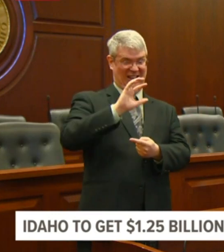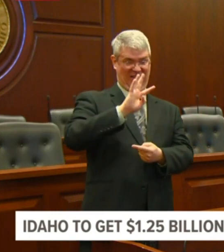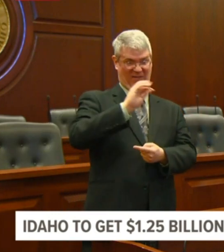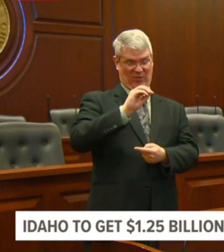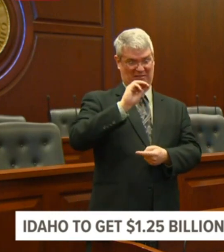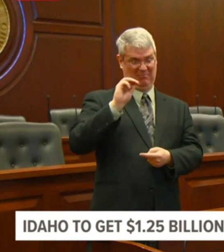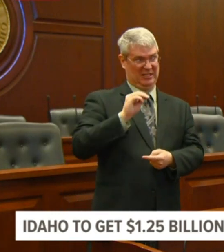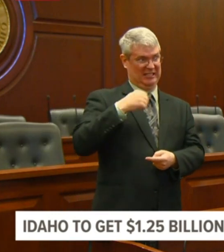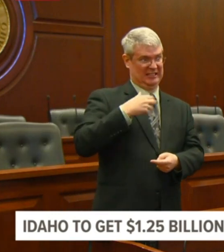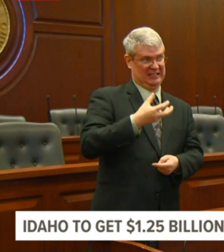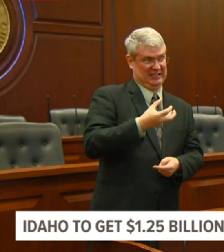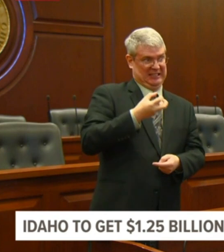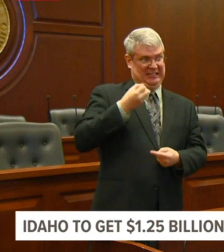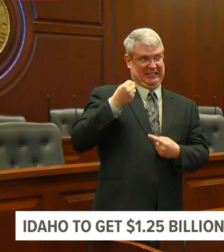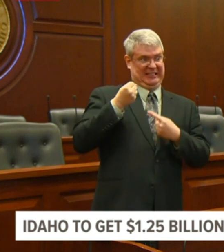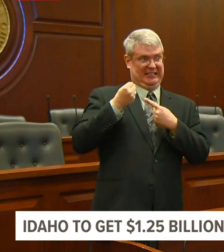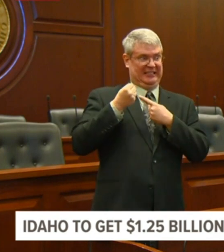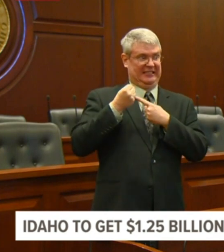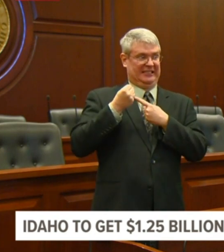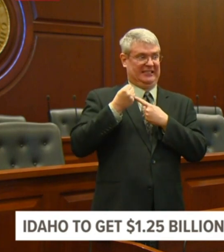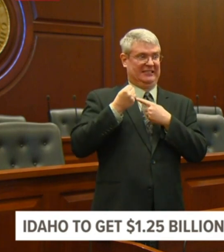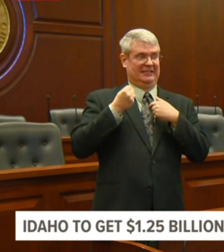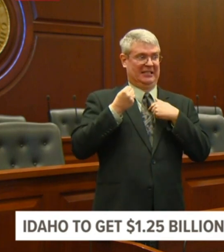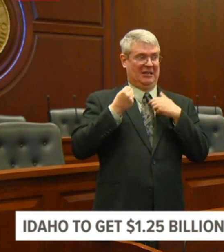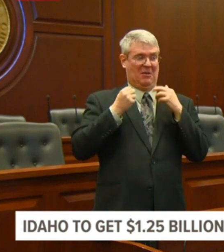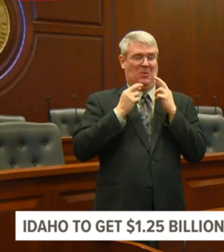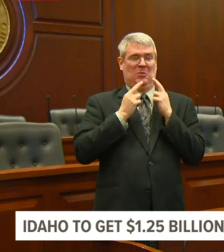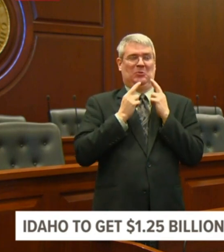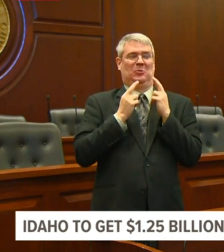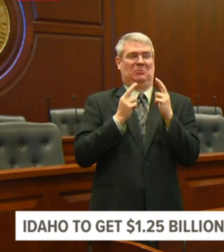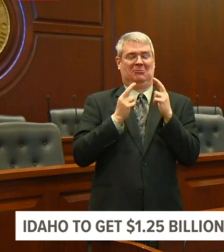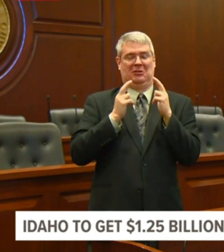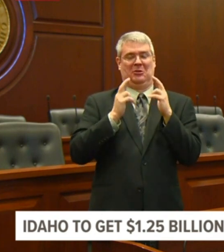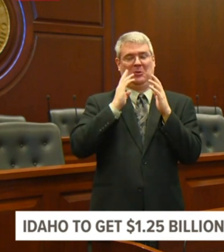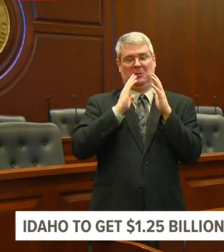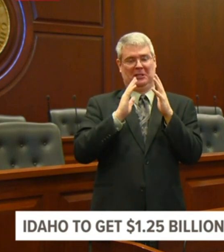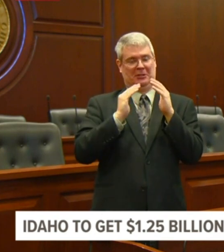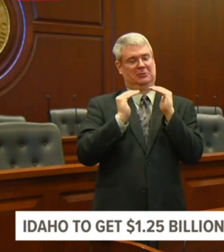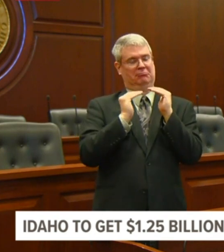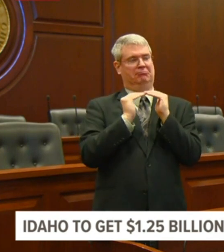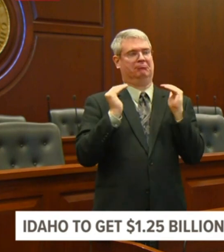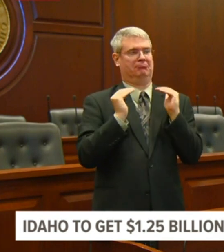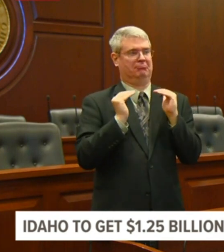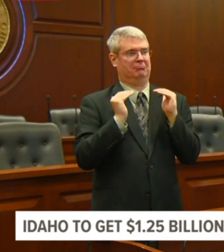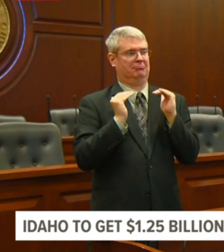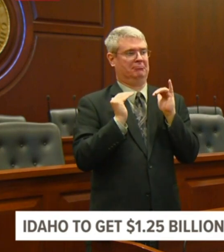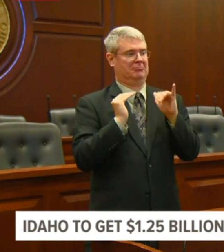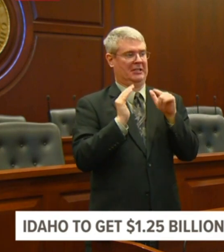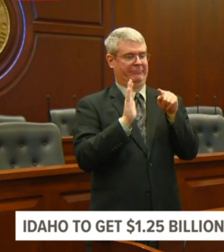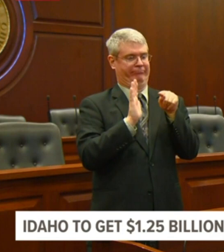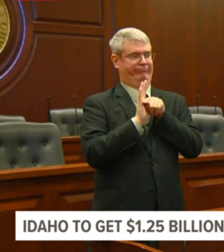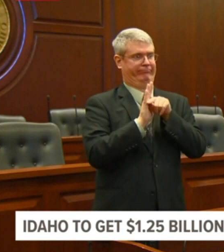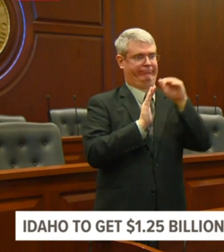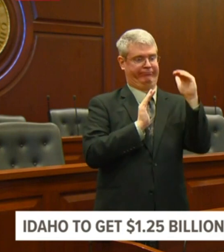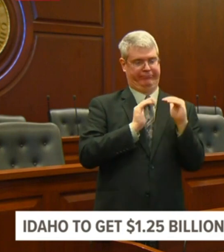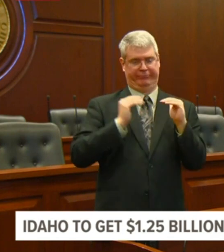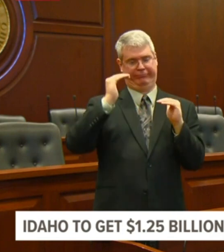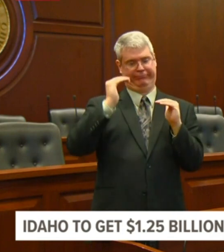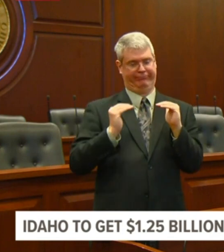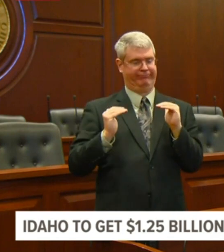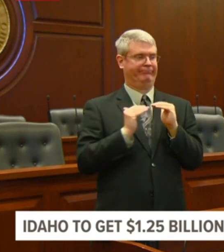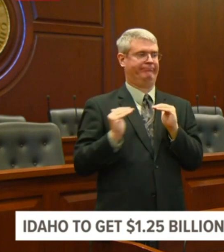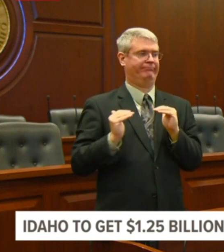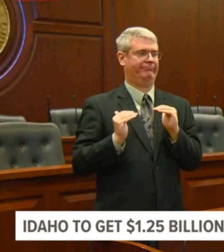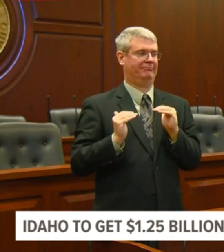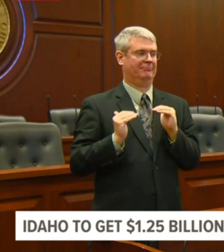balanced budget at the end of the year. But it's the first of the month, April 1, we'll have a